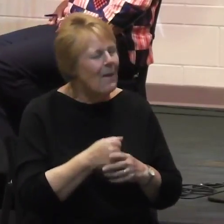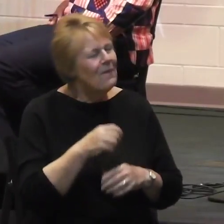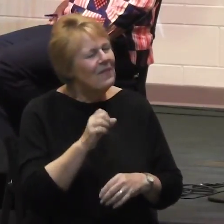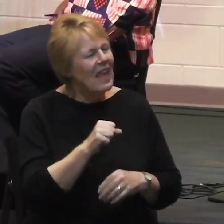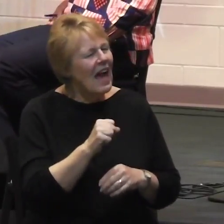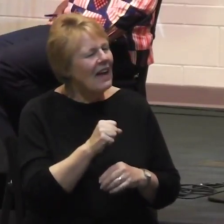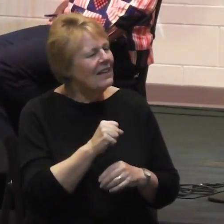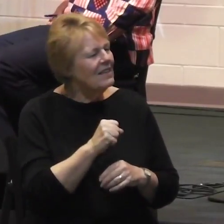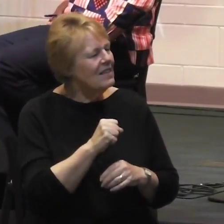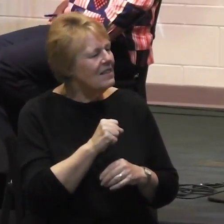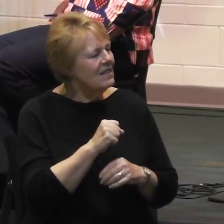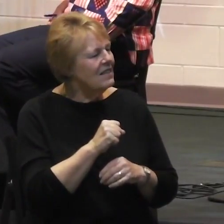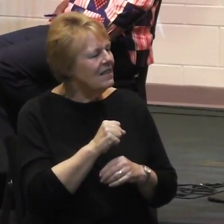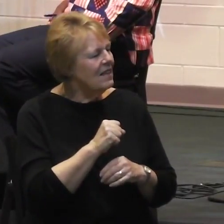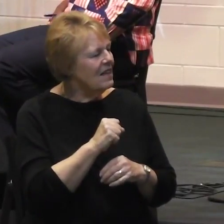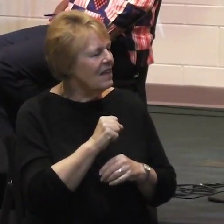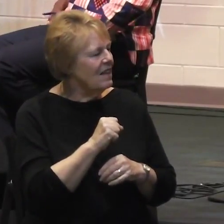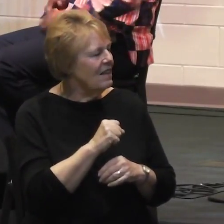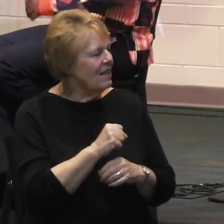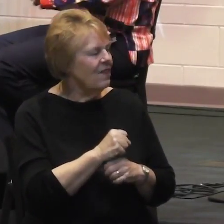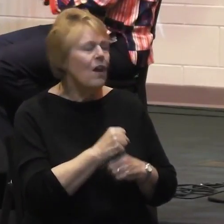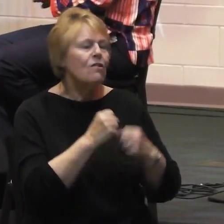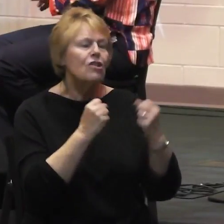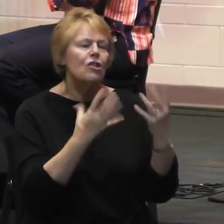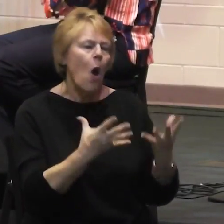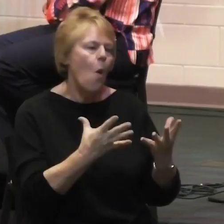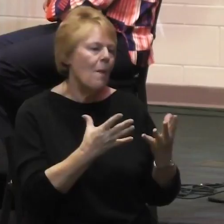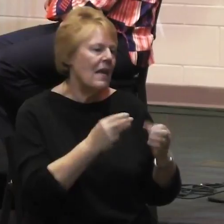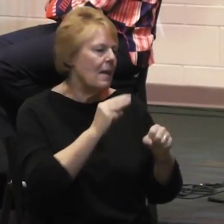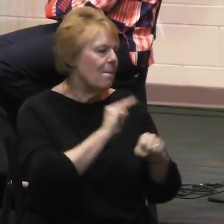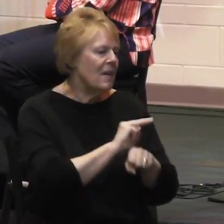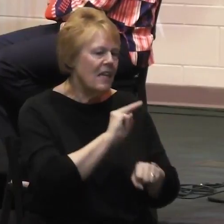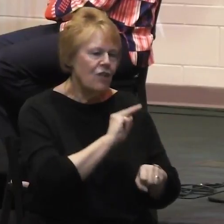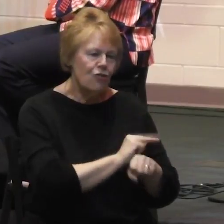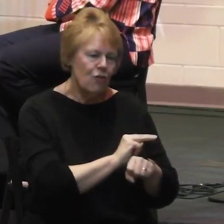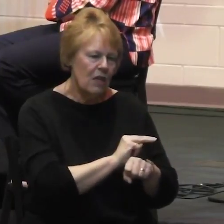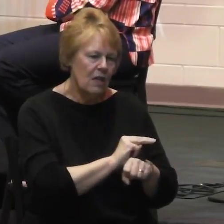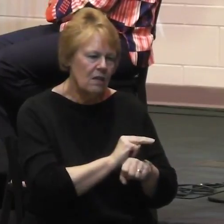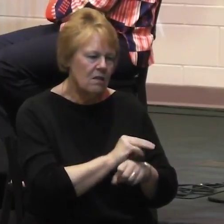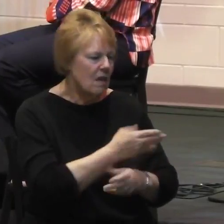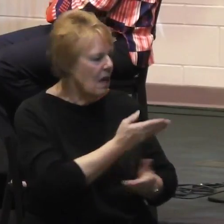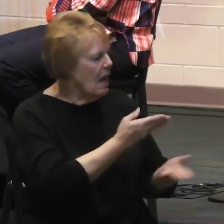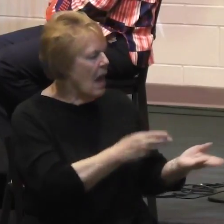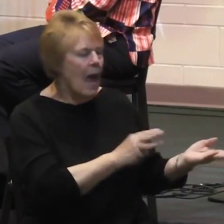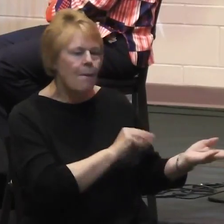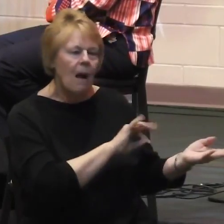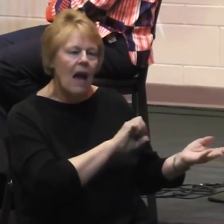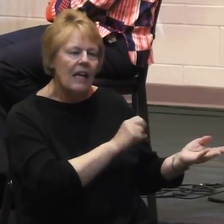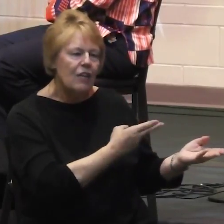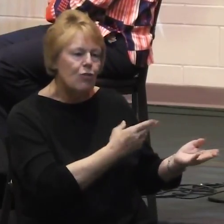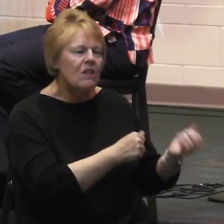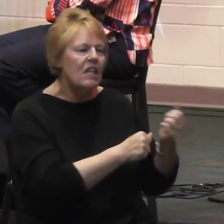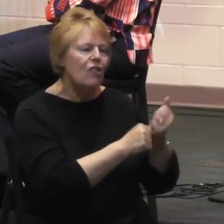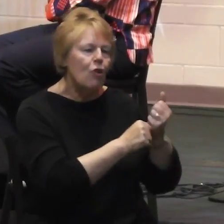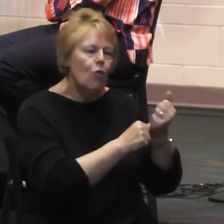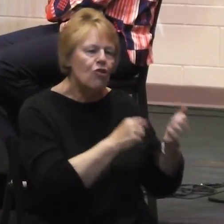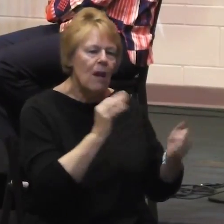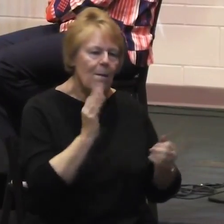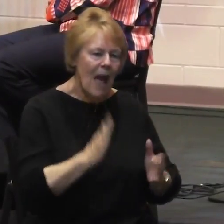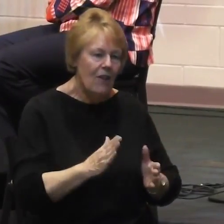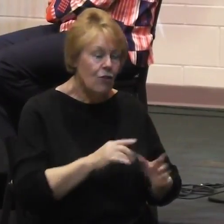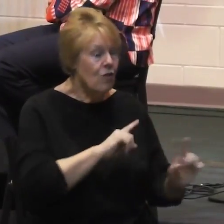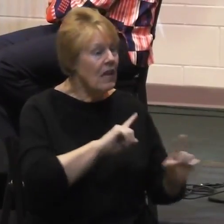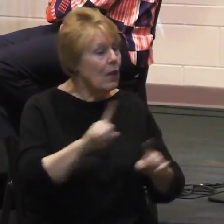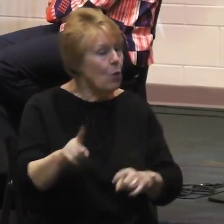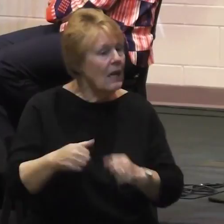so, there's so many vibrant ministries going on. Now, Maesh was the associate pastor, then went to a church plant, and then came back as